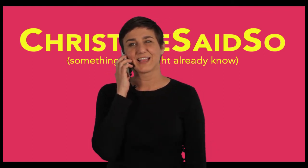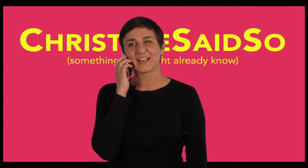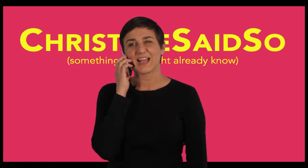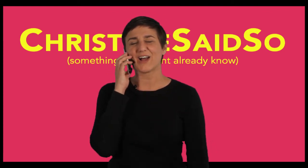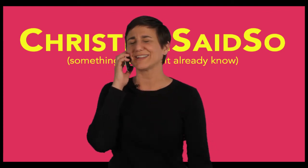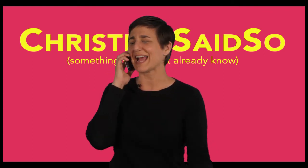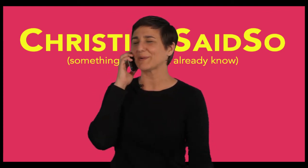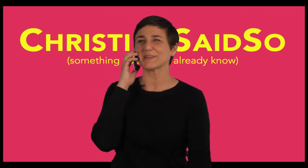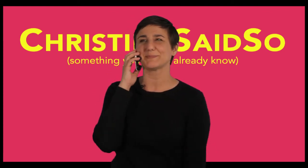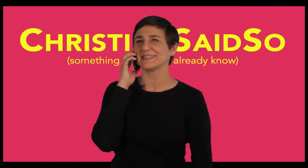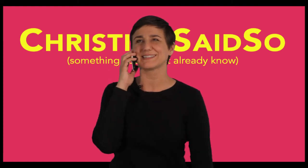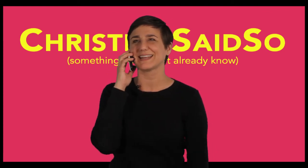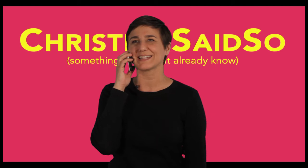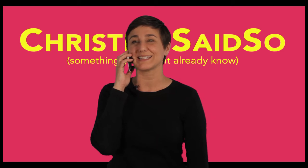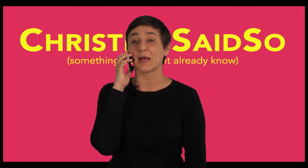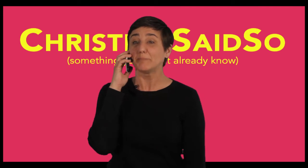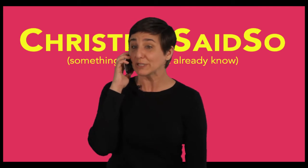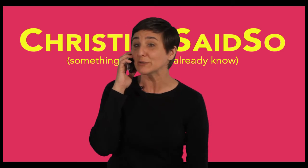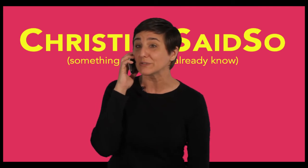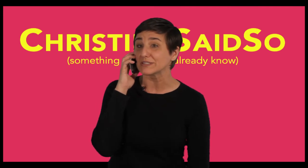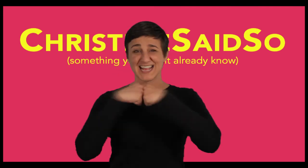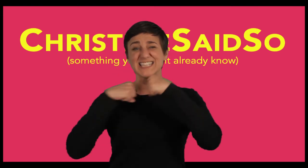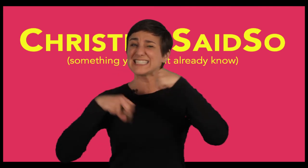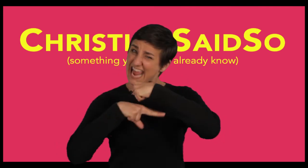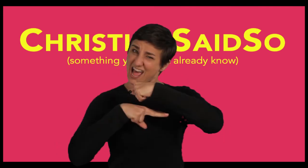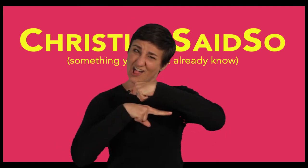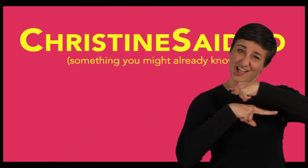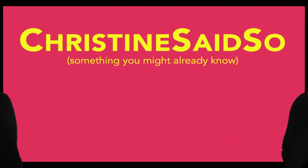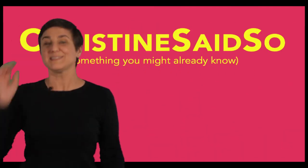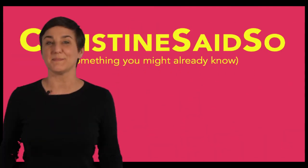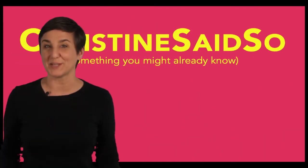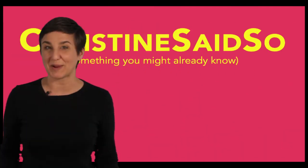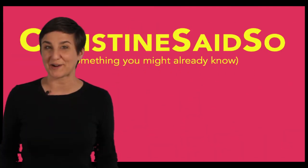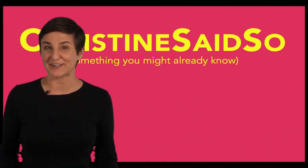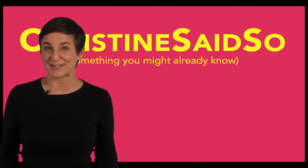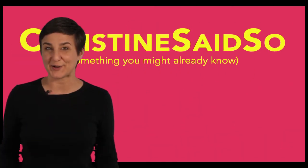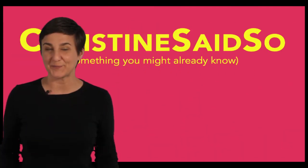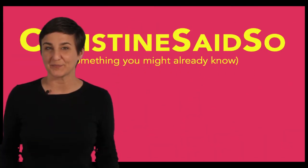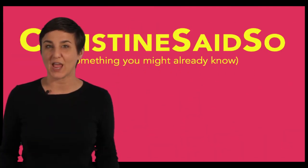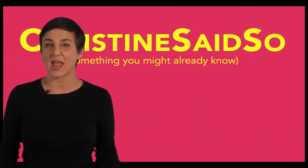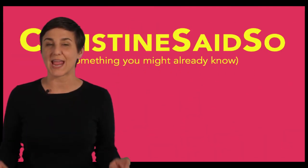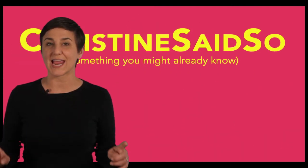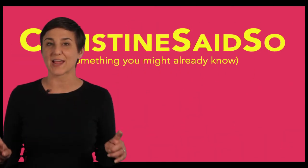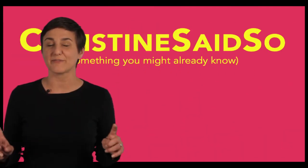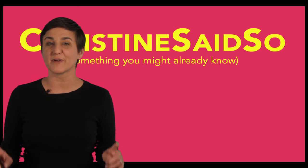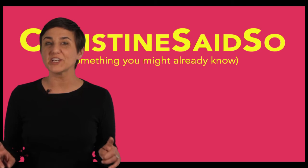Balloons. Oh, yeah. We must have been disconnected. Balloons. Snow. This is something you might already know. A fresh